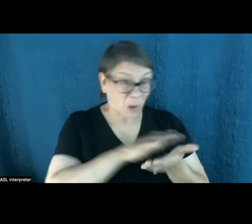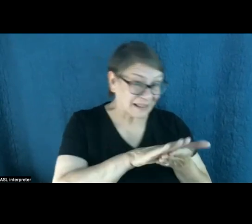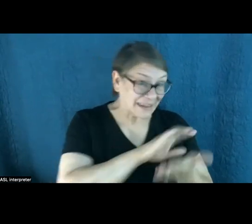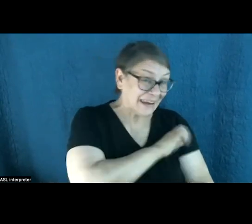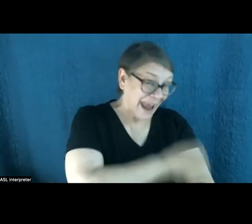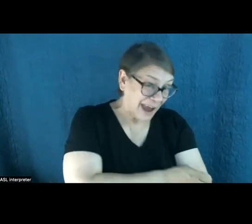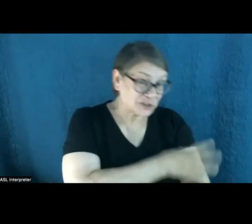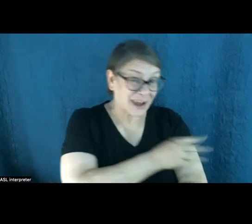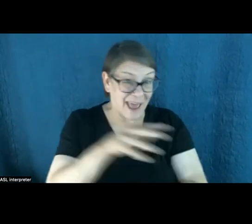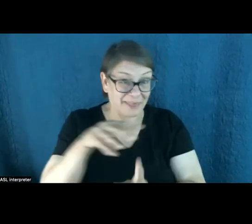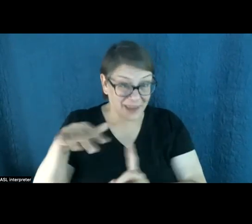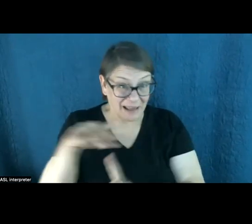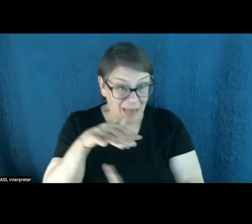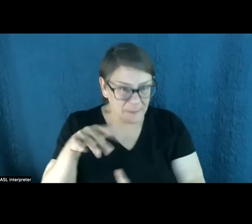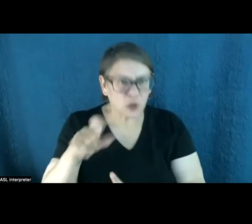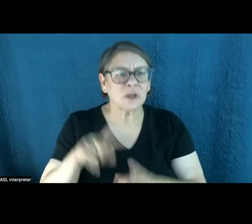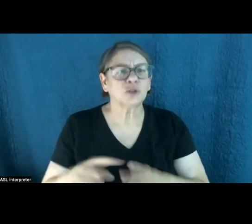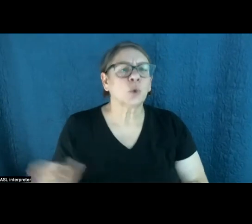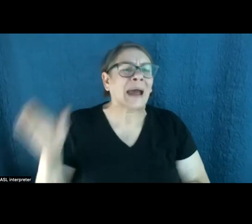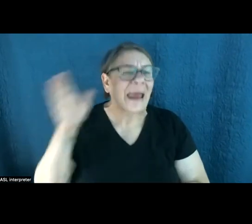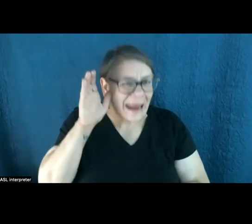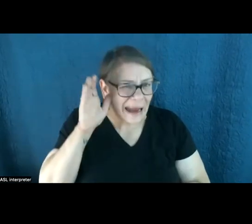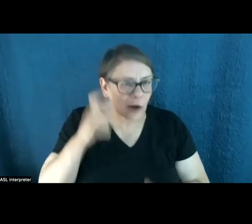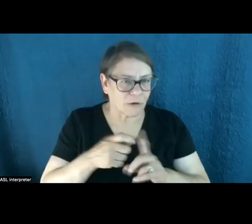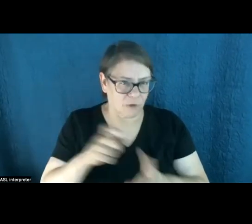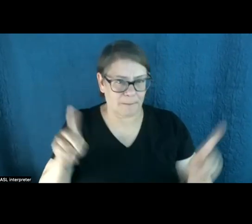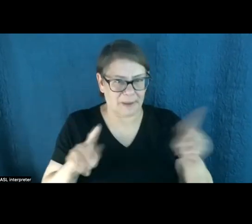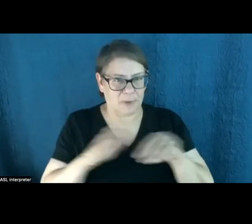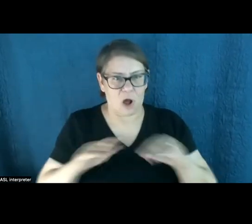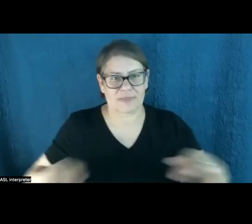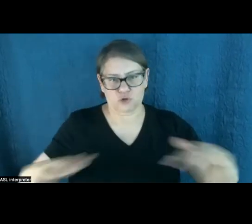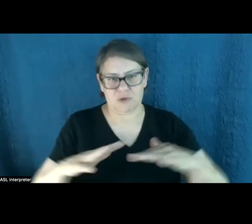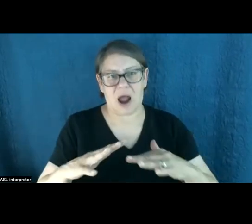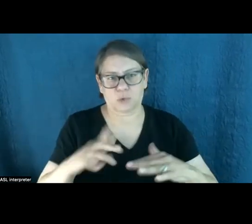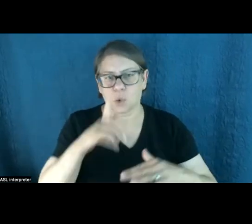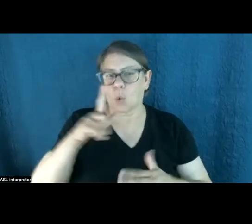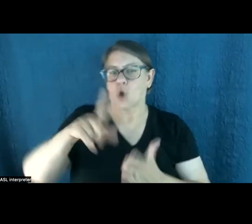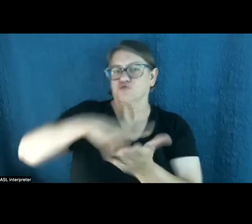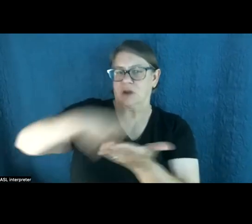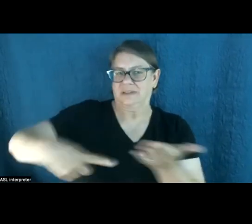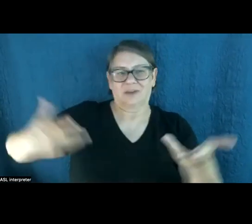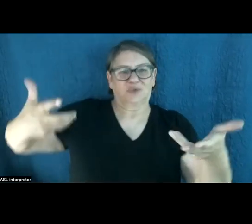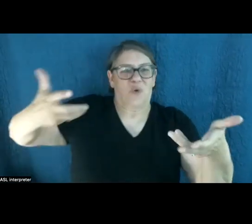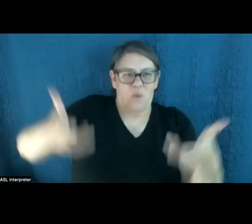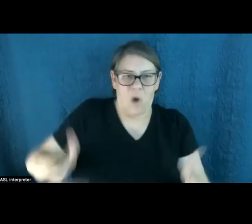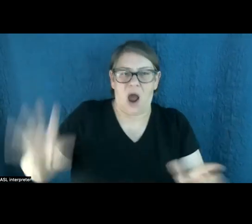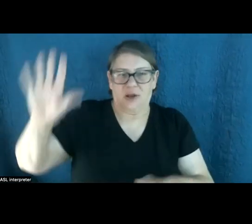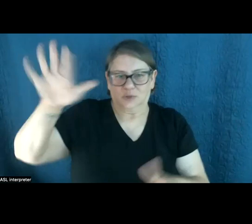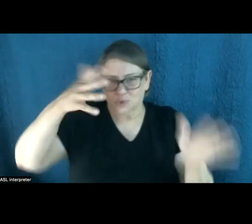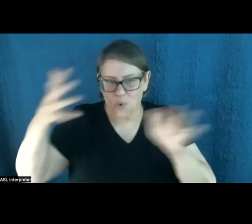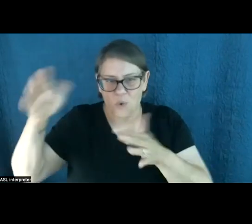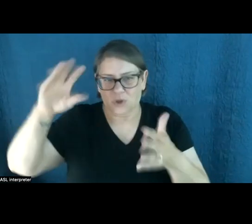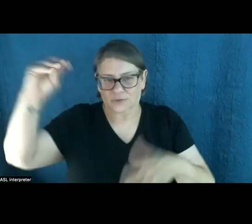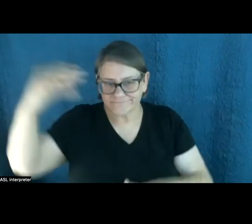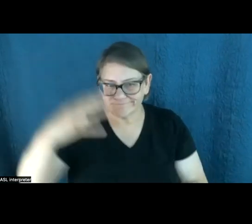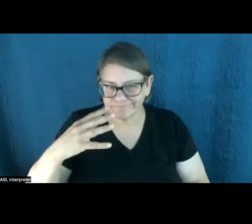extra mile to hear out people on the ground when they've got these criticisms of solar and wind and really work hard to figure out what are the real issues